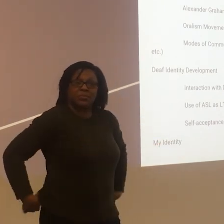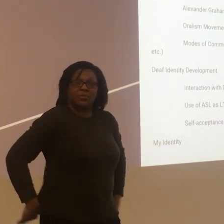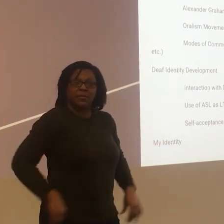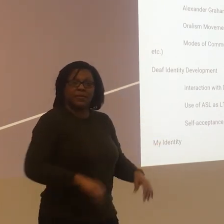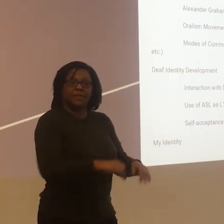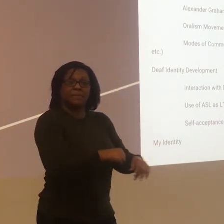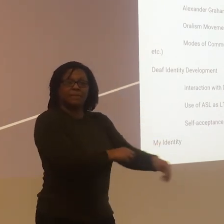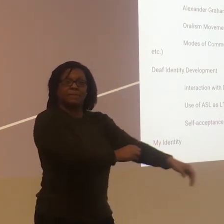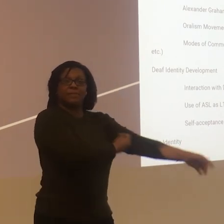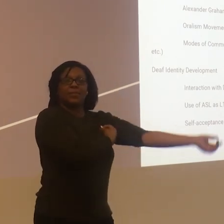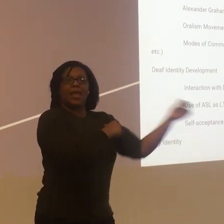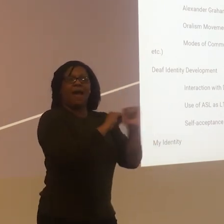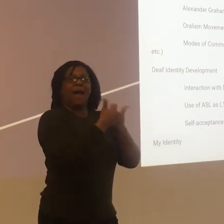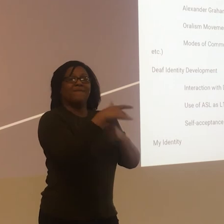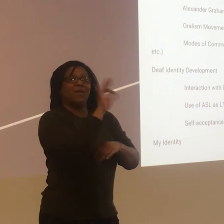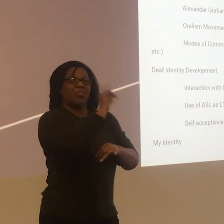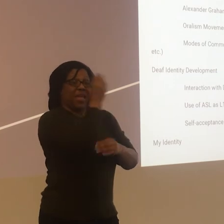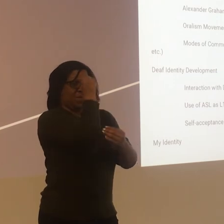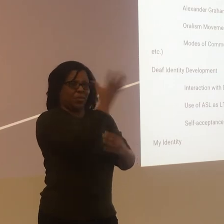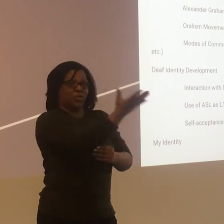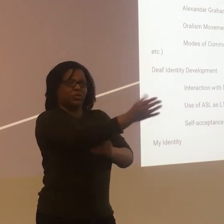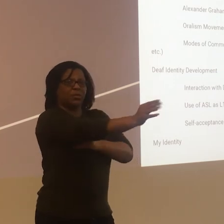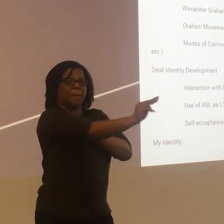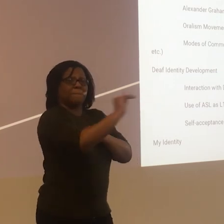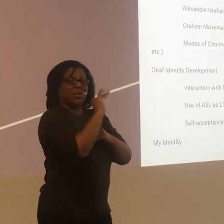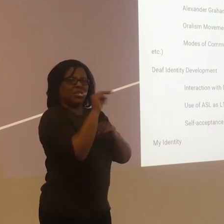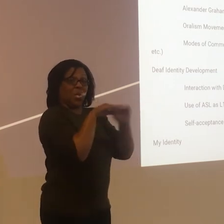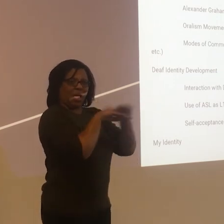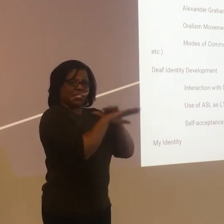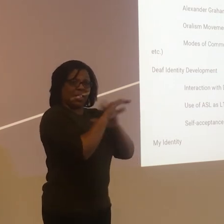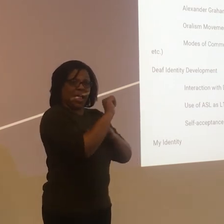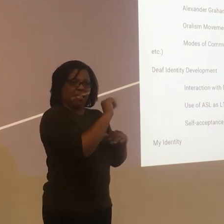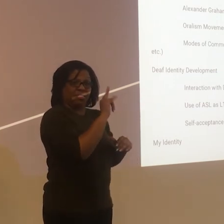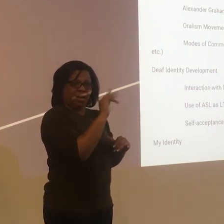on the Minnesota Access Alliance? Or do you have a couple that you recommend?